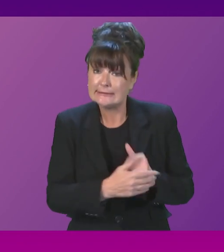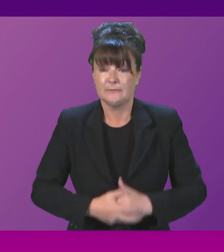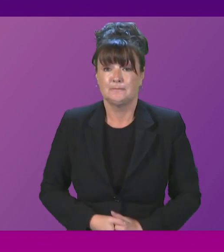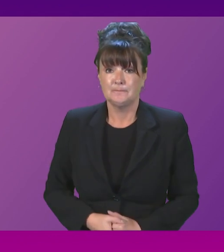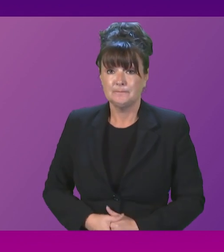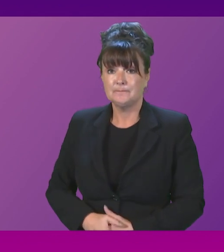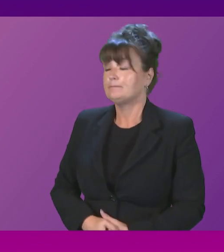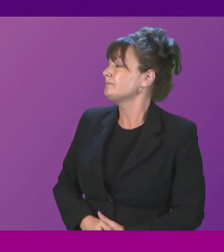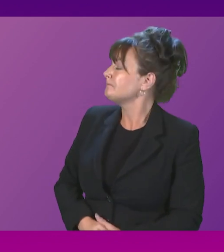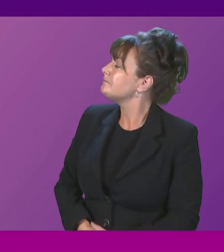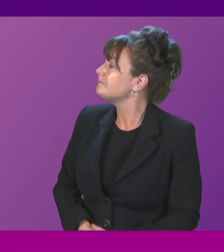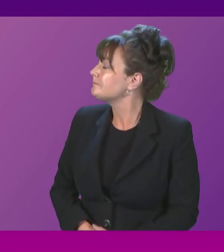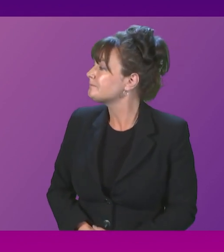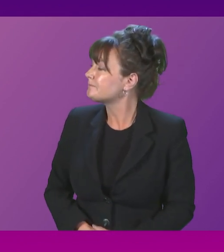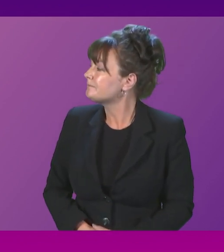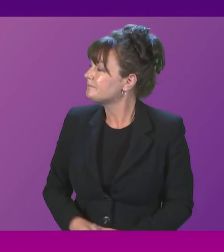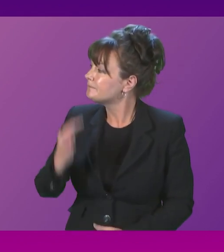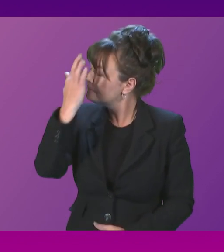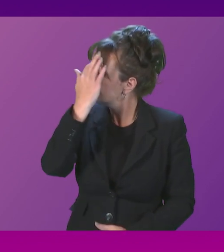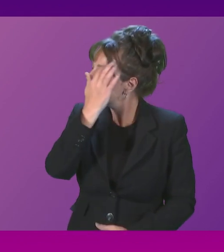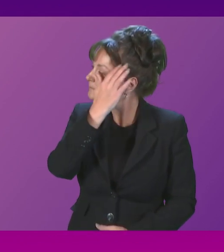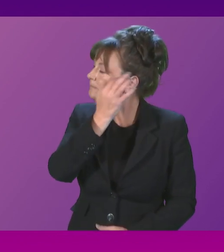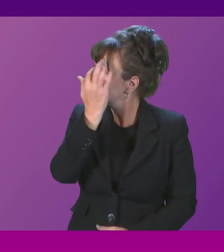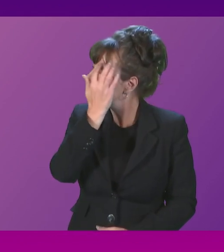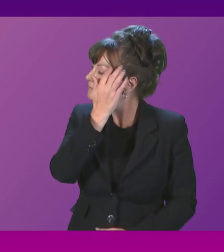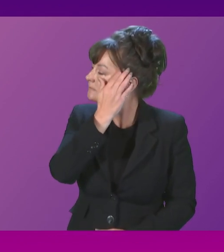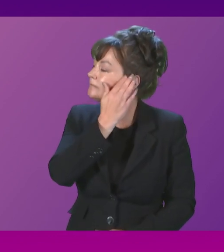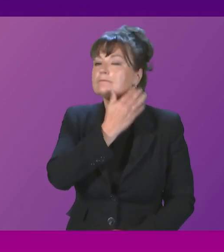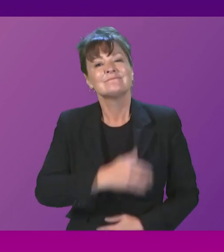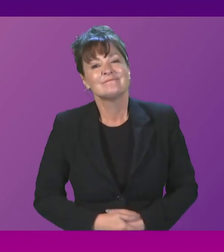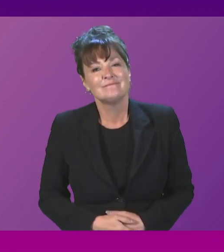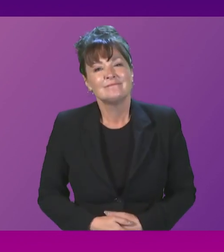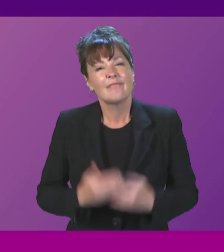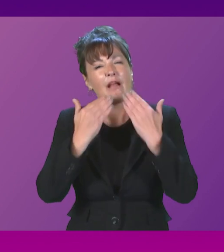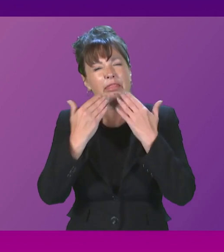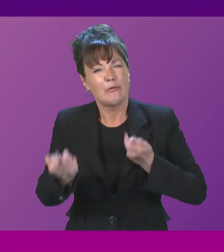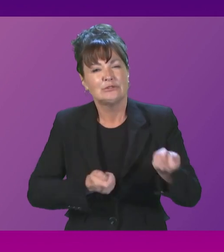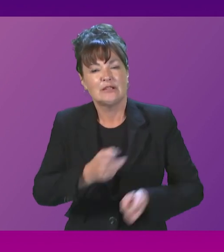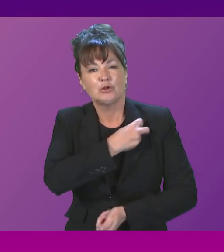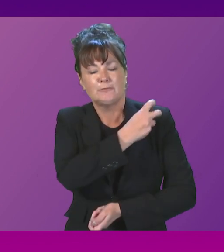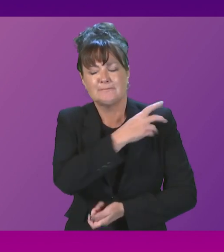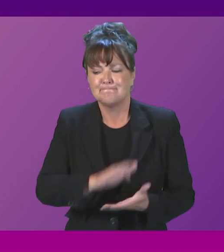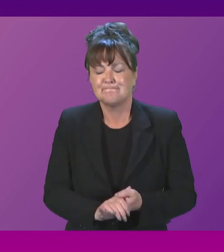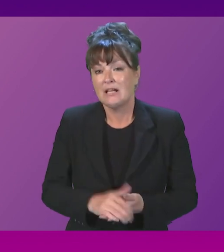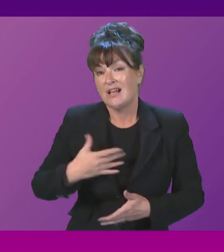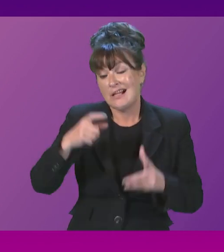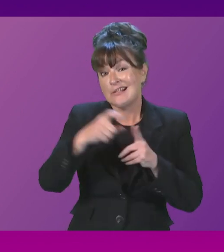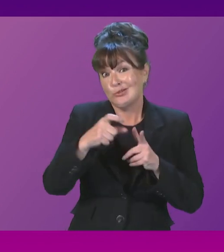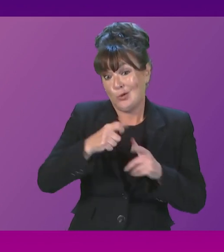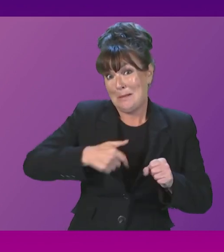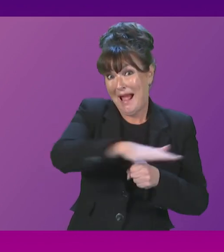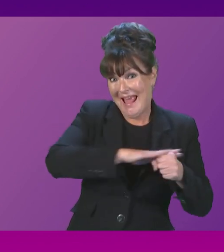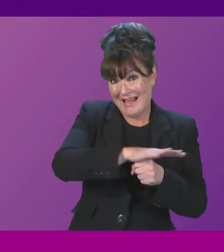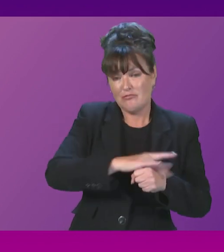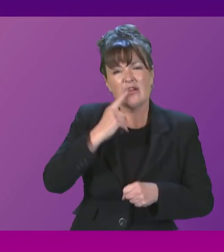you, Presiding Officer. A development on Greenbelt space near Duntoker in my